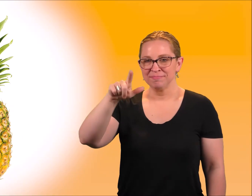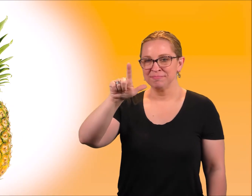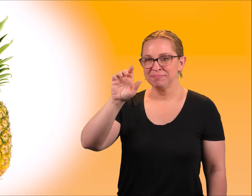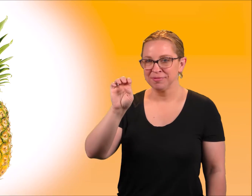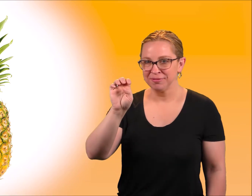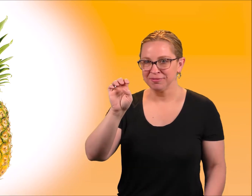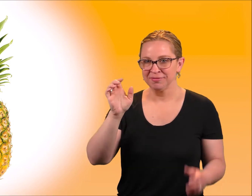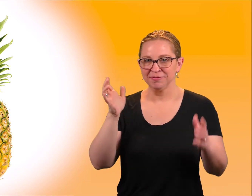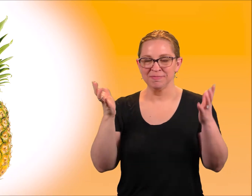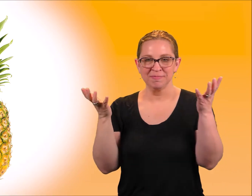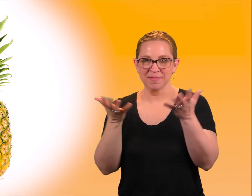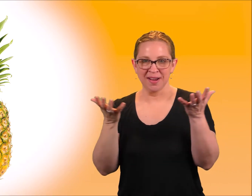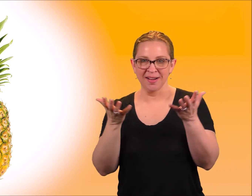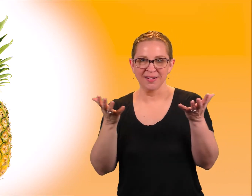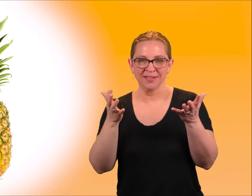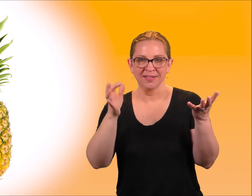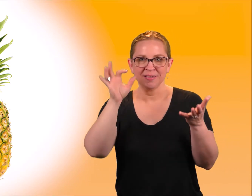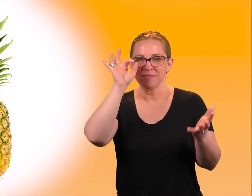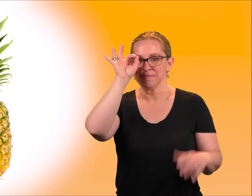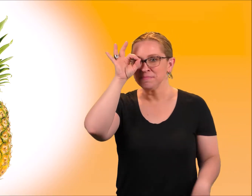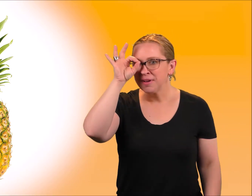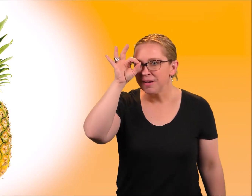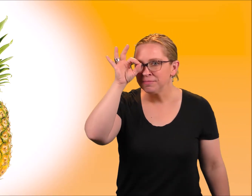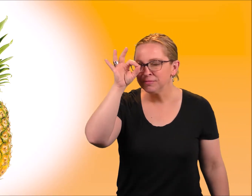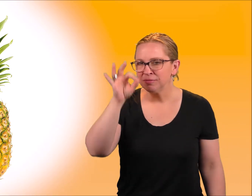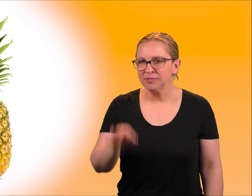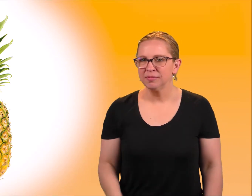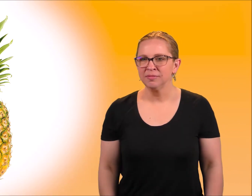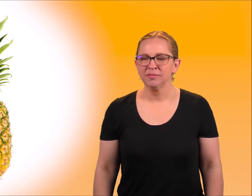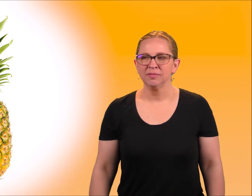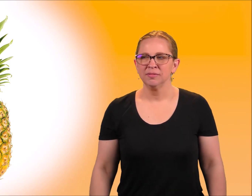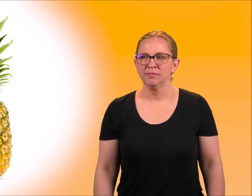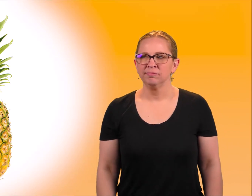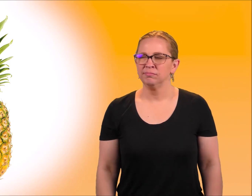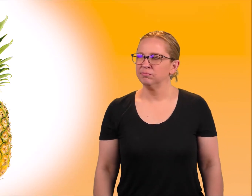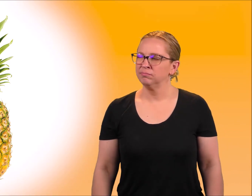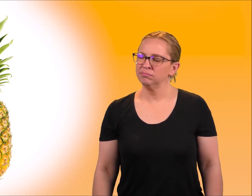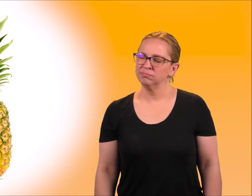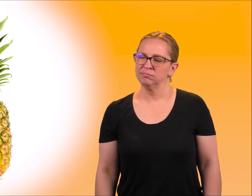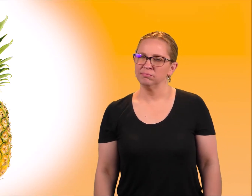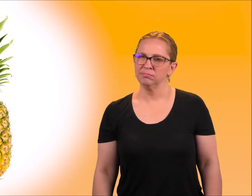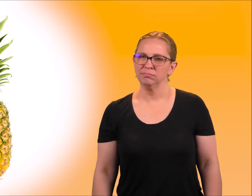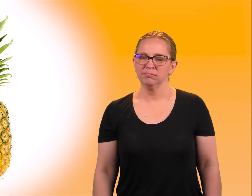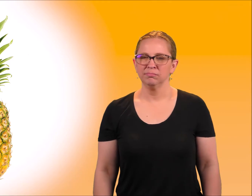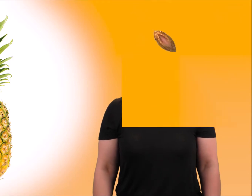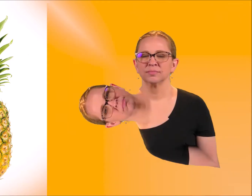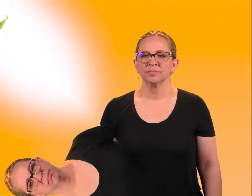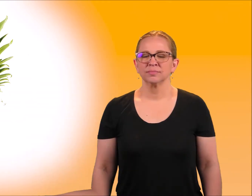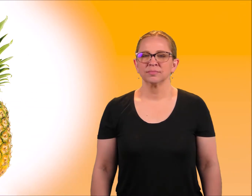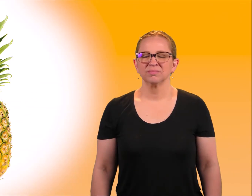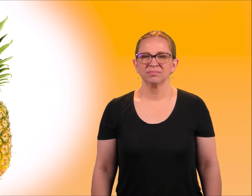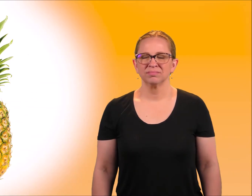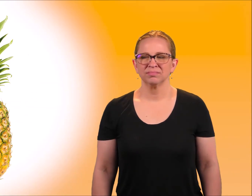This is a pineapple. This is a